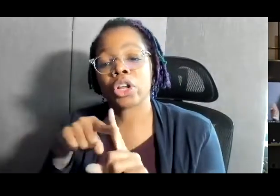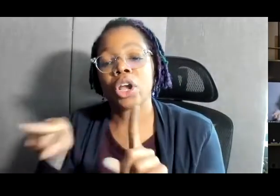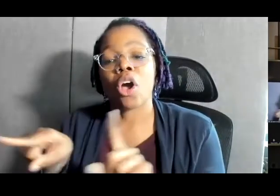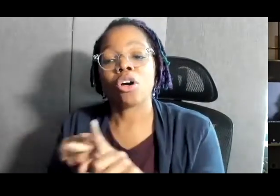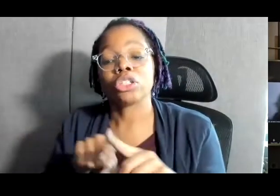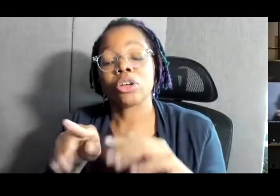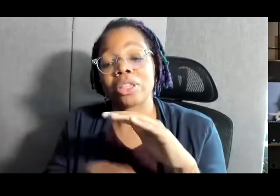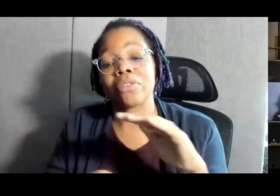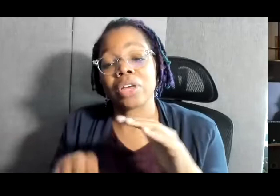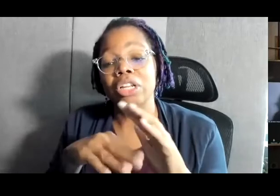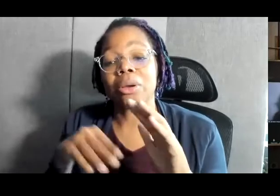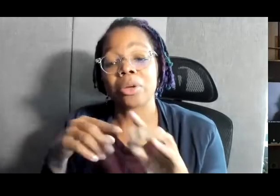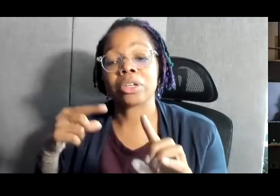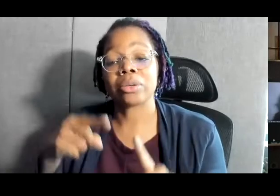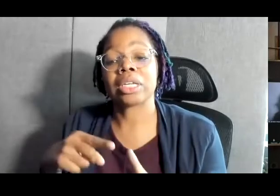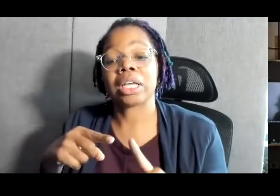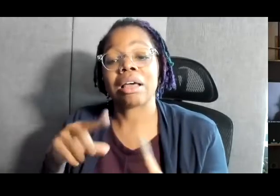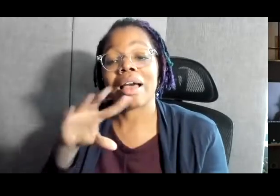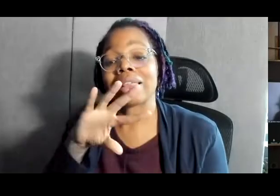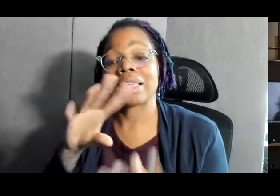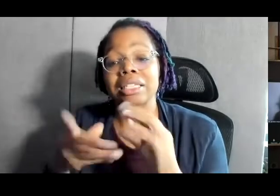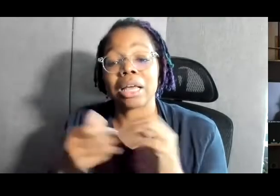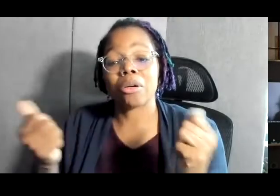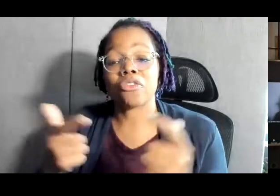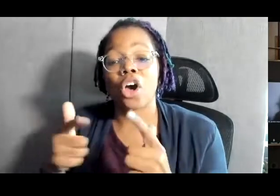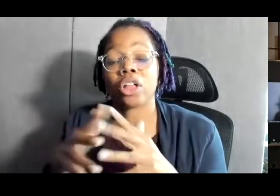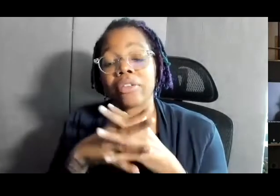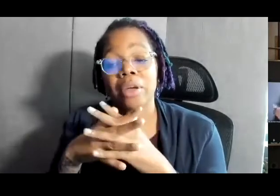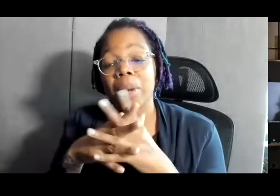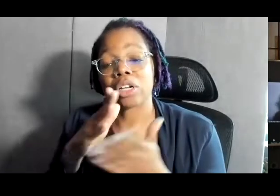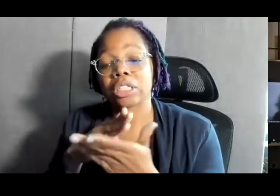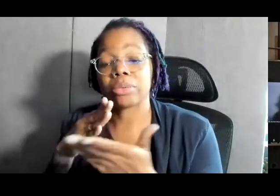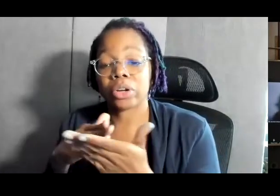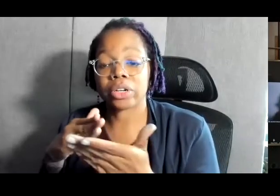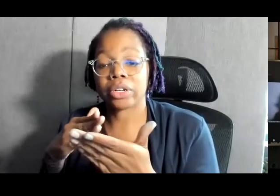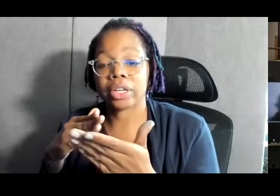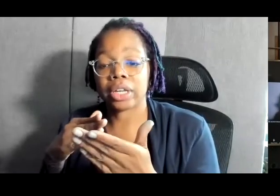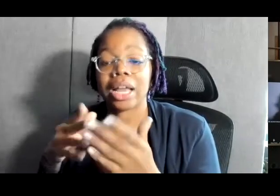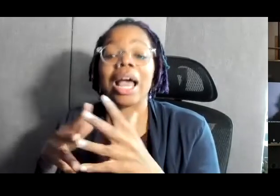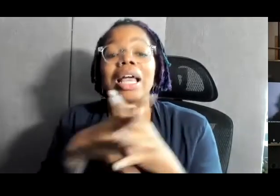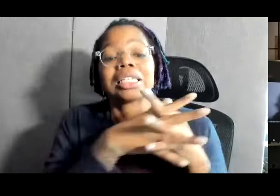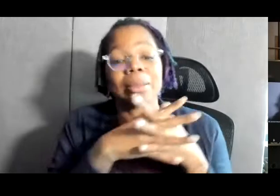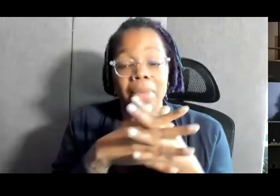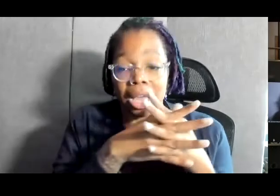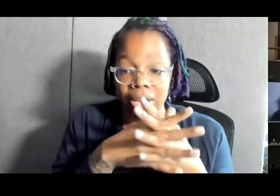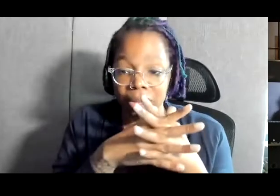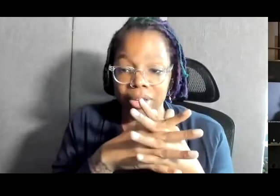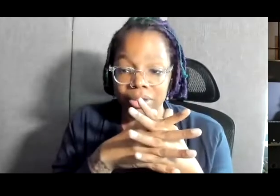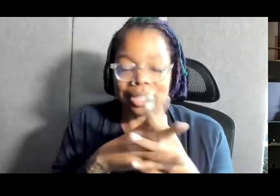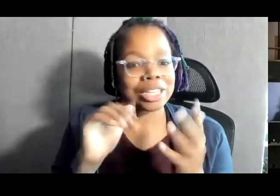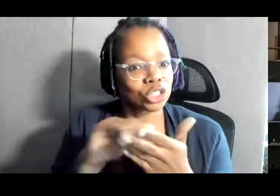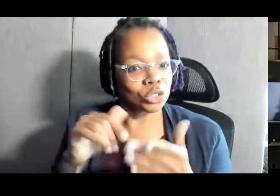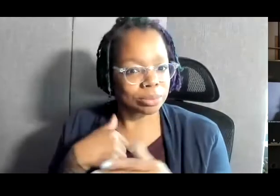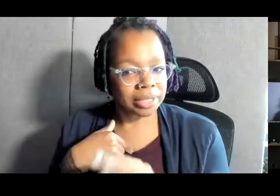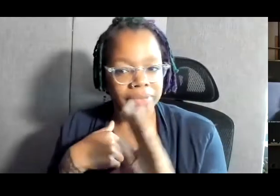principle that the sum of all of America's parts are great. America is the, excuse me,